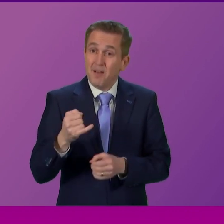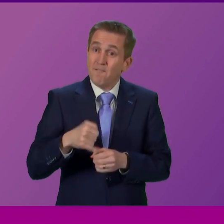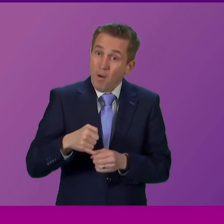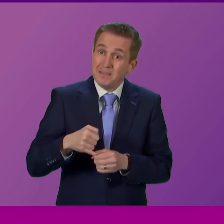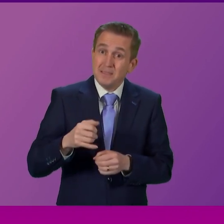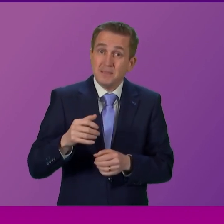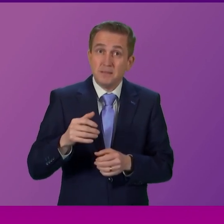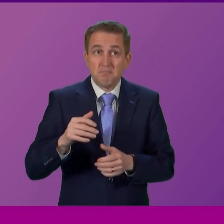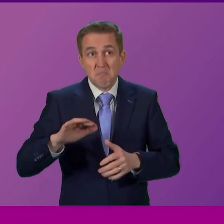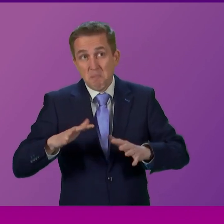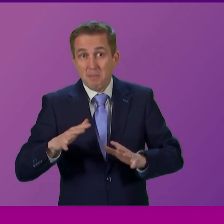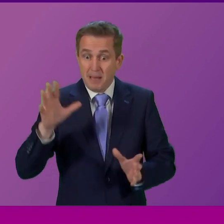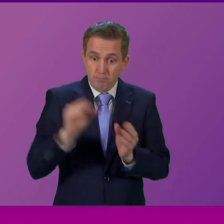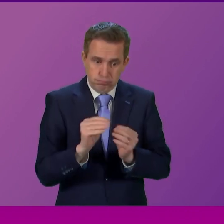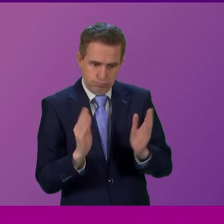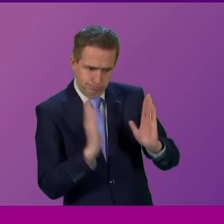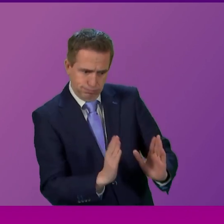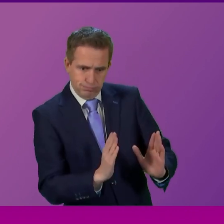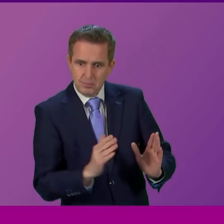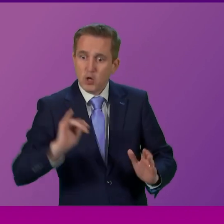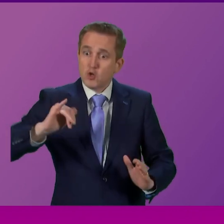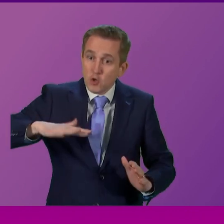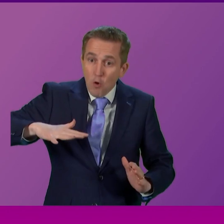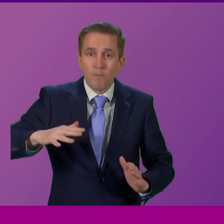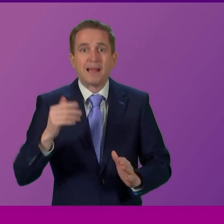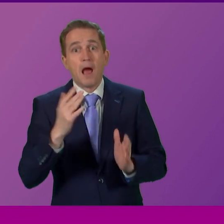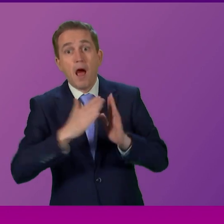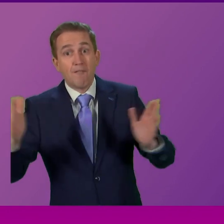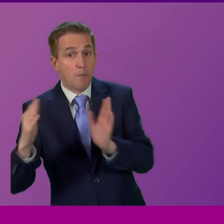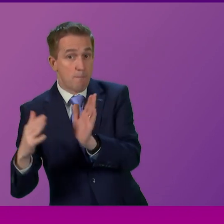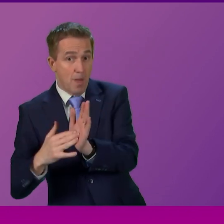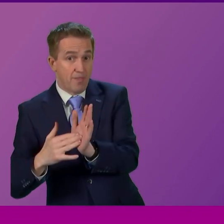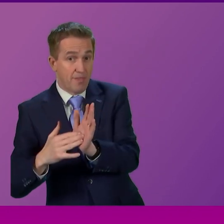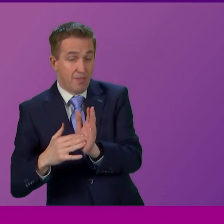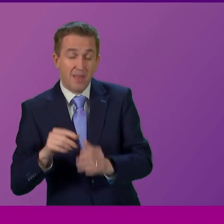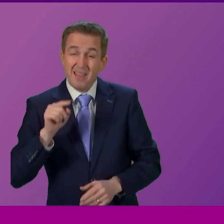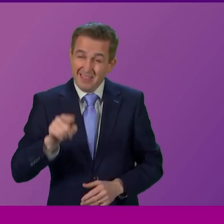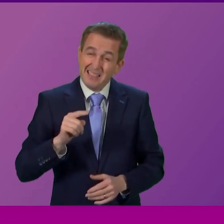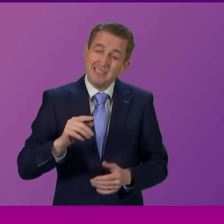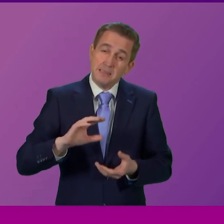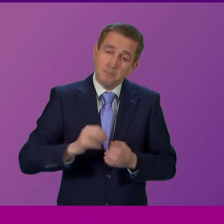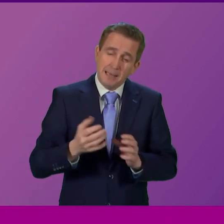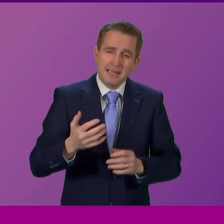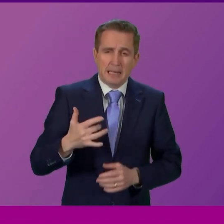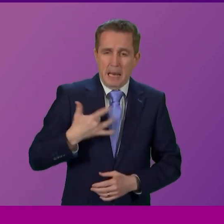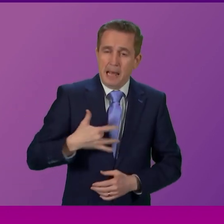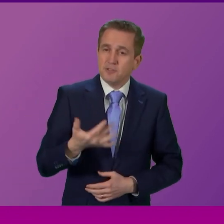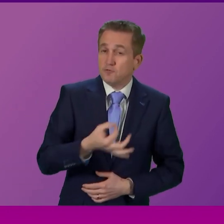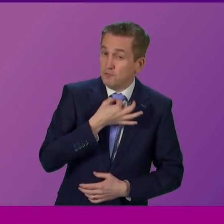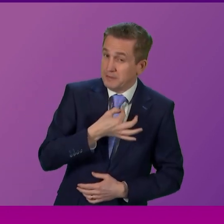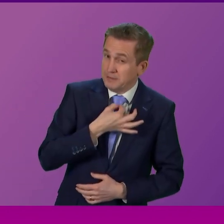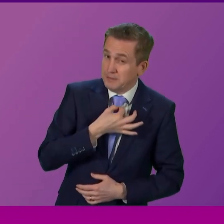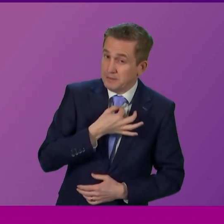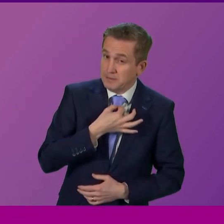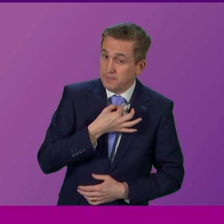over a month this is undeniably a crisis which is putting people's lives at risk will the cabinet secretary consider